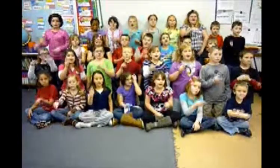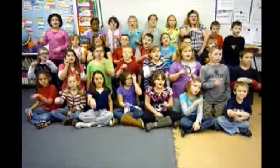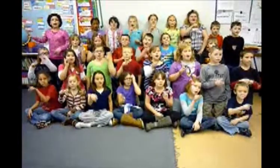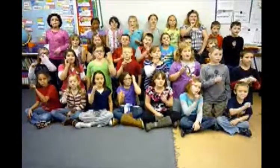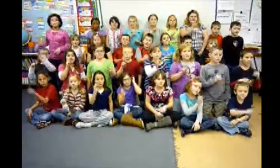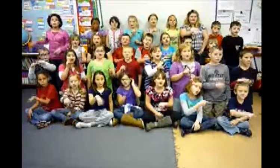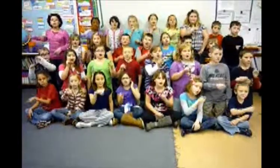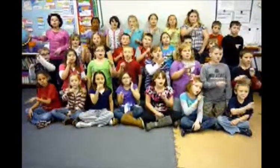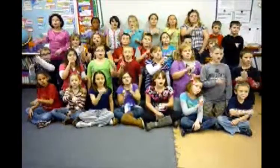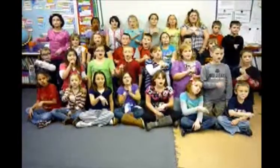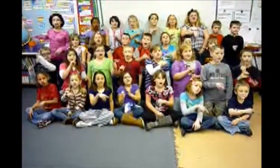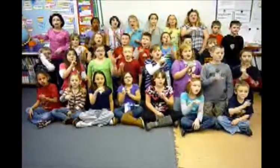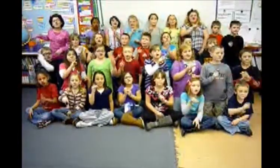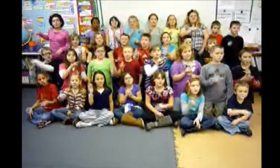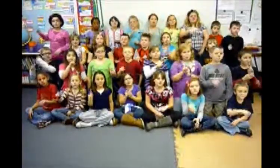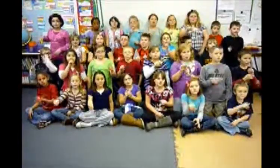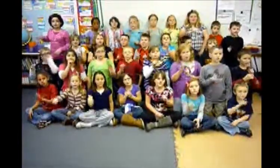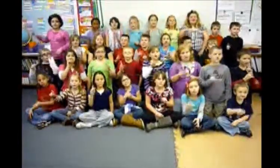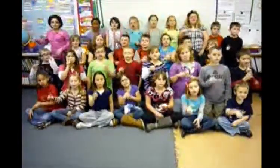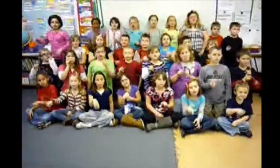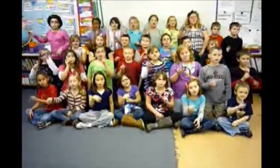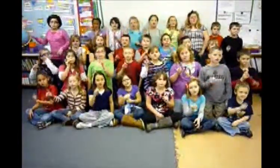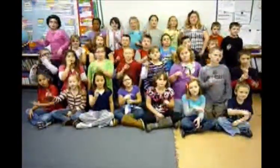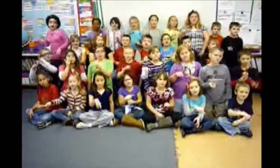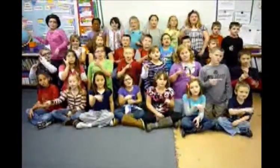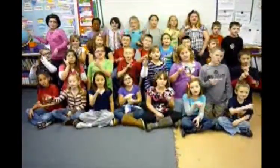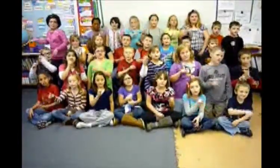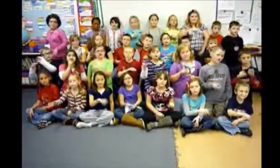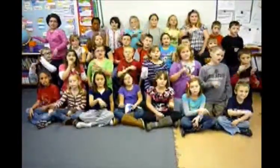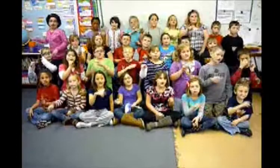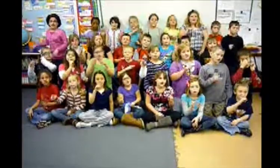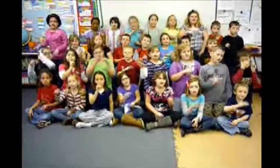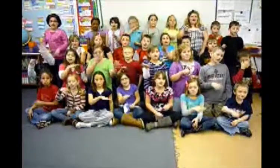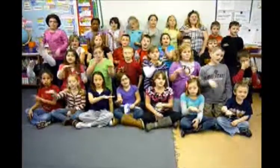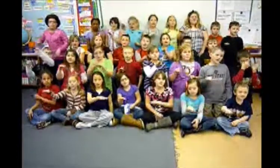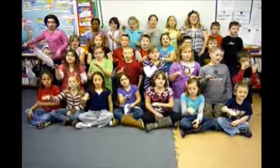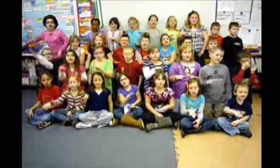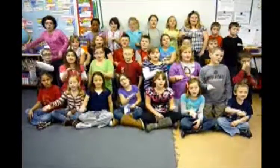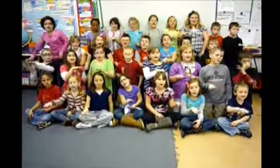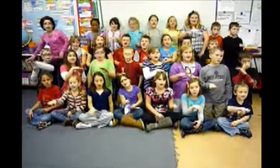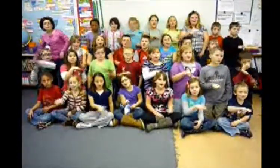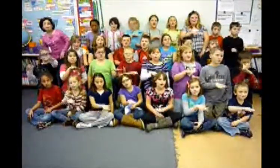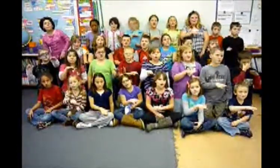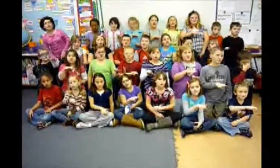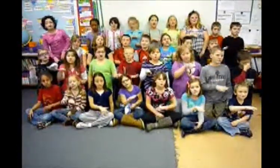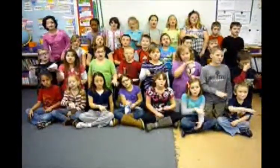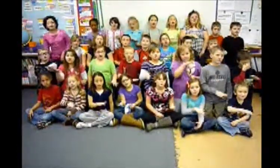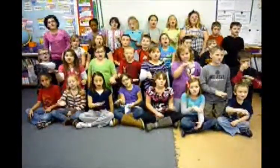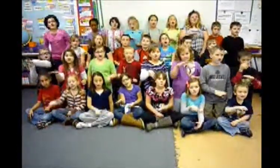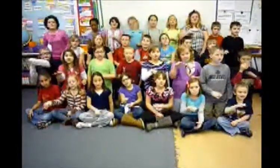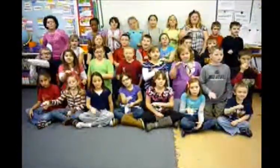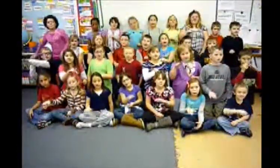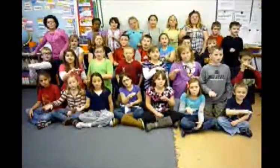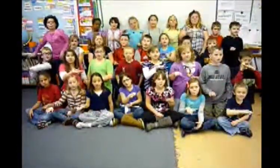all the time And every layer, on top of